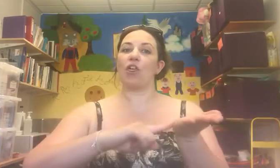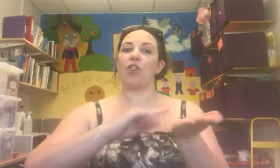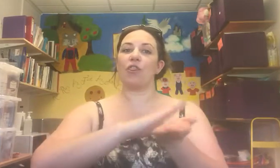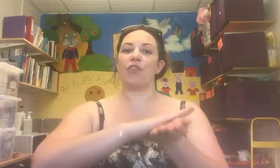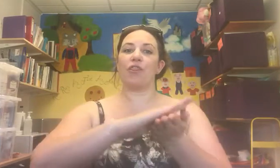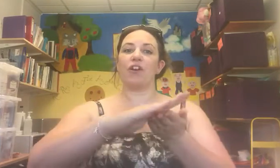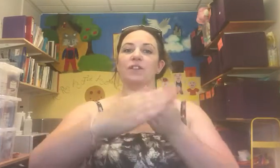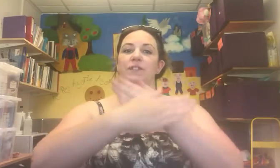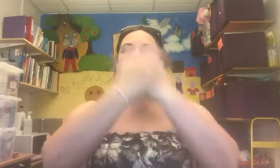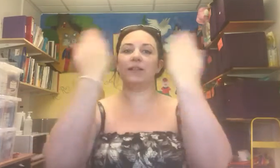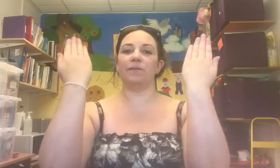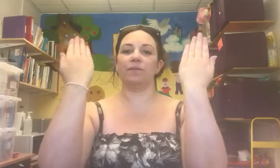Thursday,